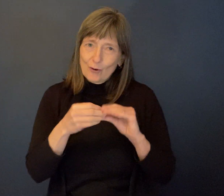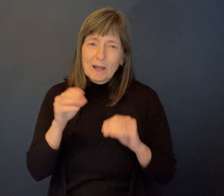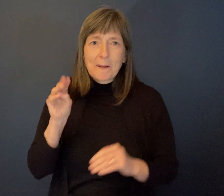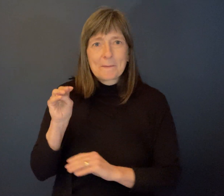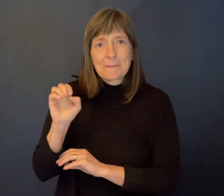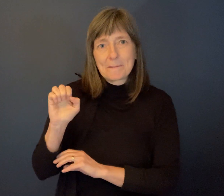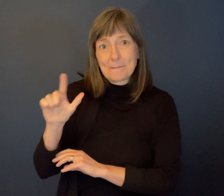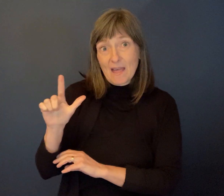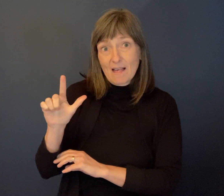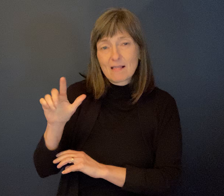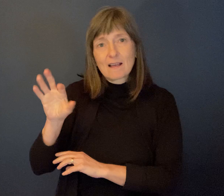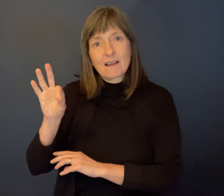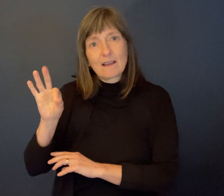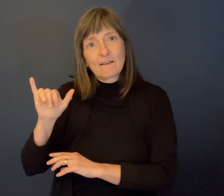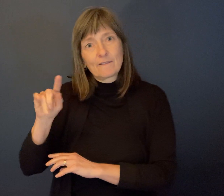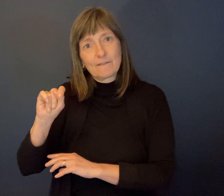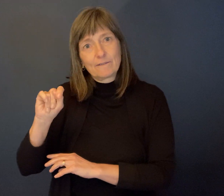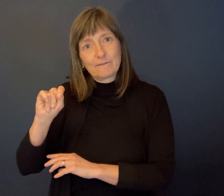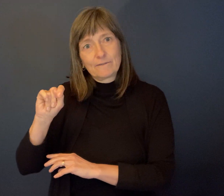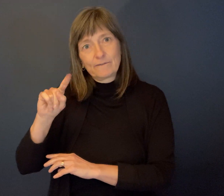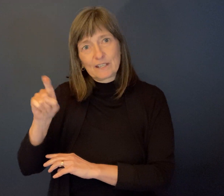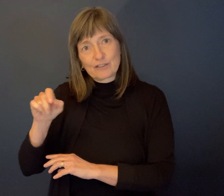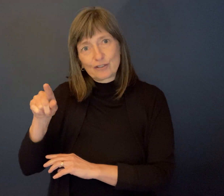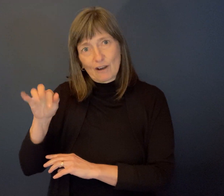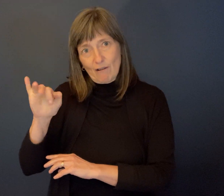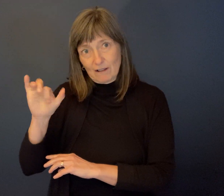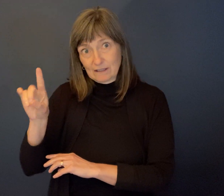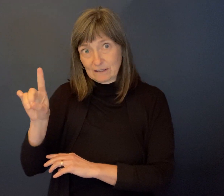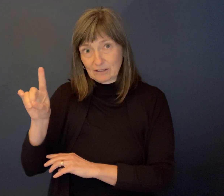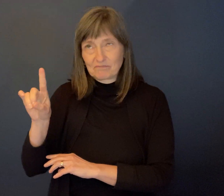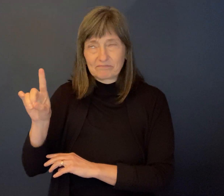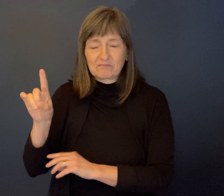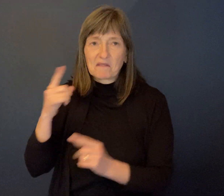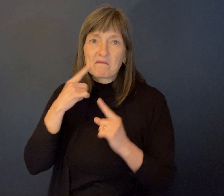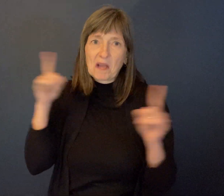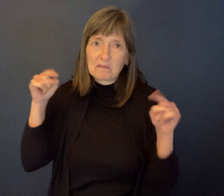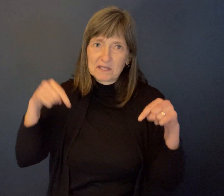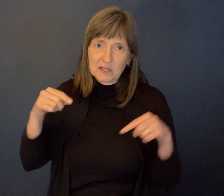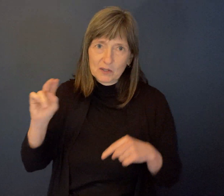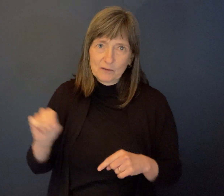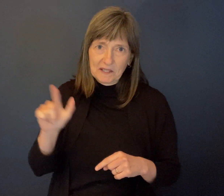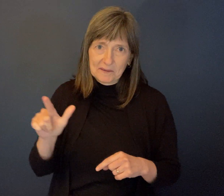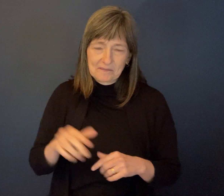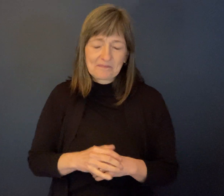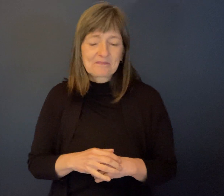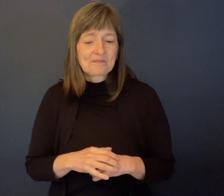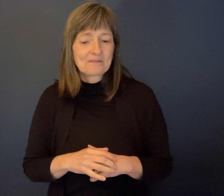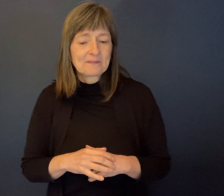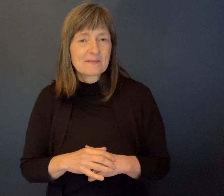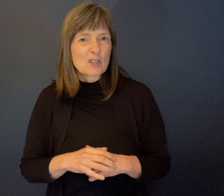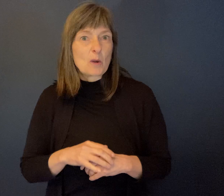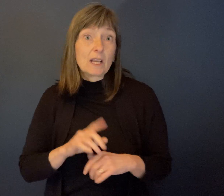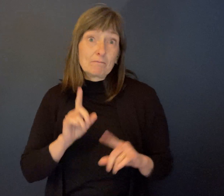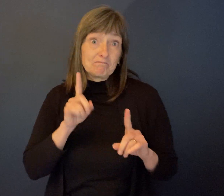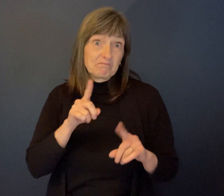knows Mel Fitzgerald certainly the end of the land in Labrador. So Mel was at the camp with us at one particular time.